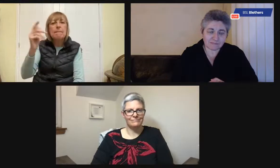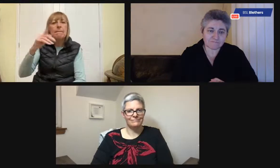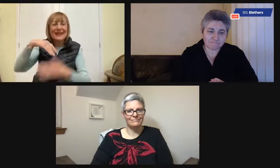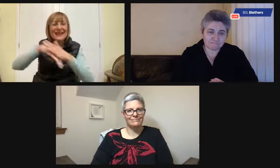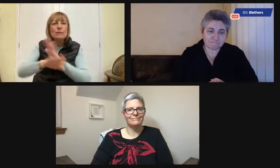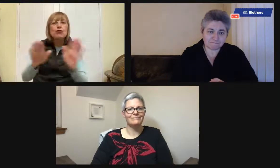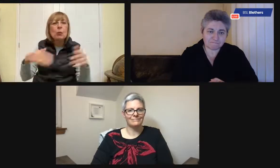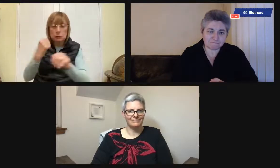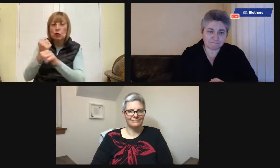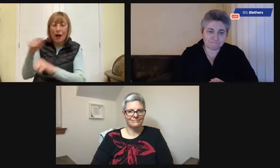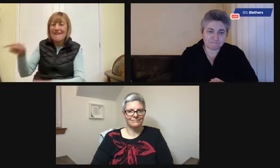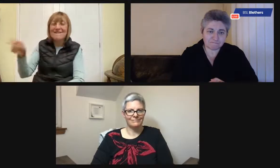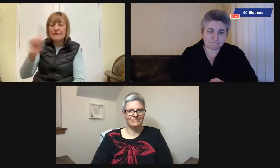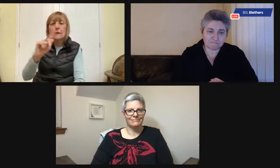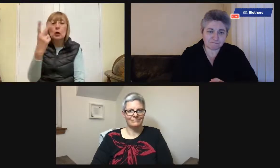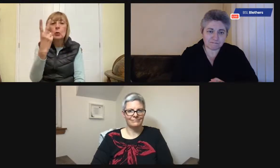It's the same with switches as well.